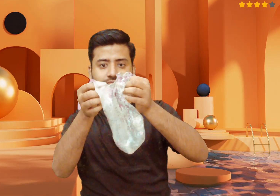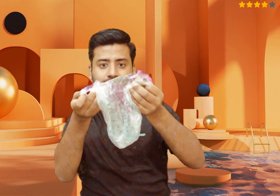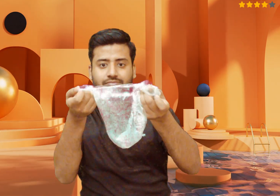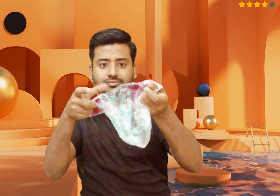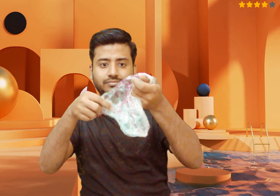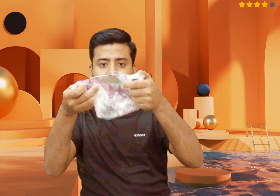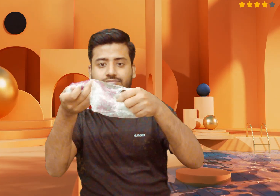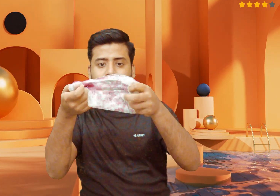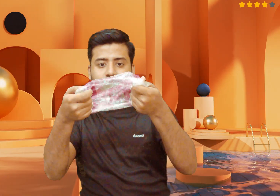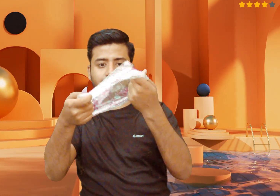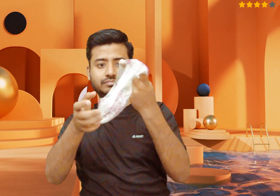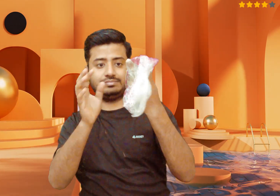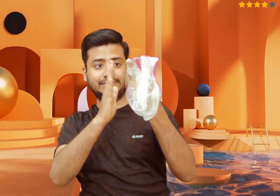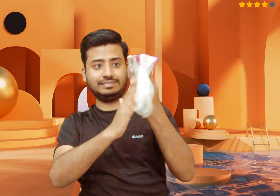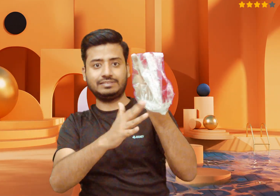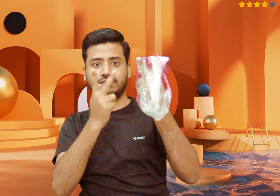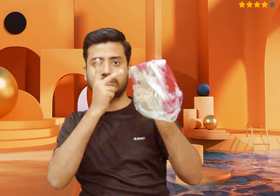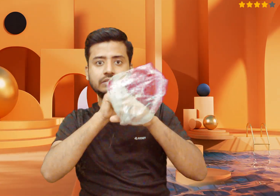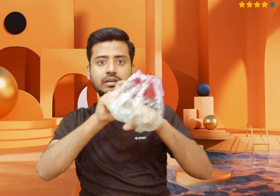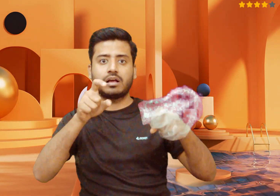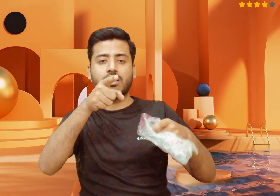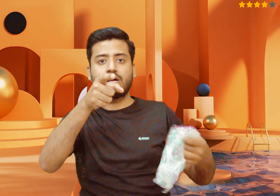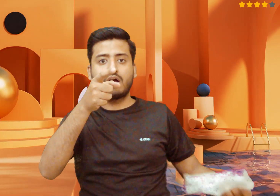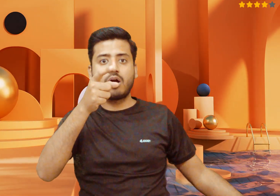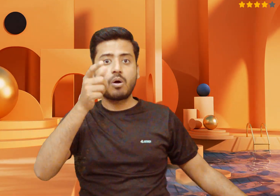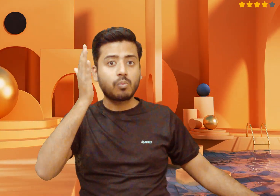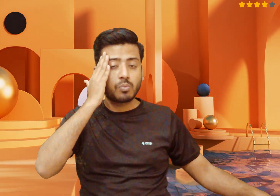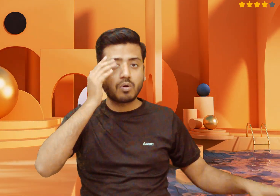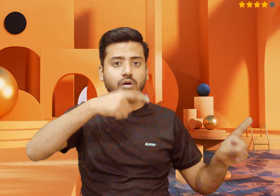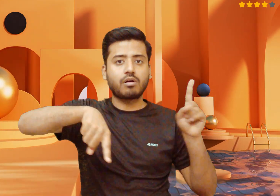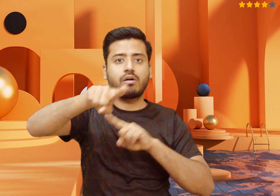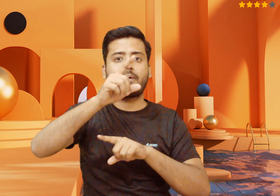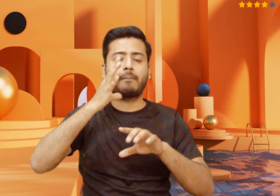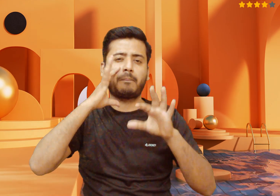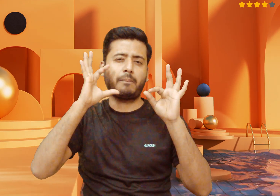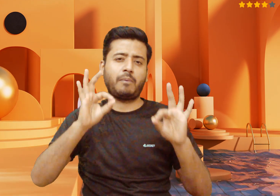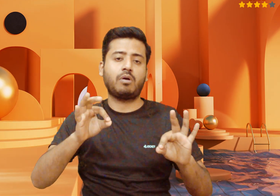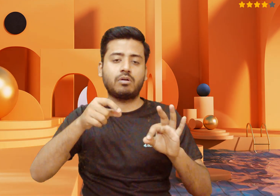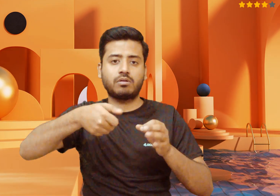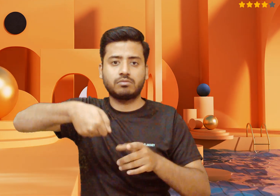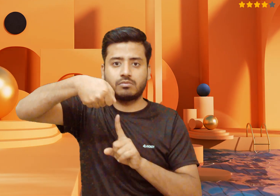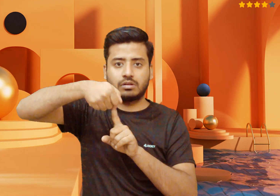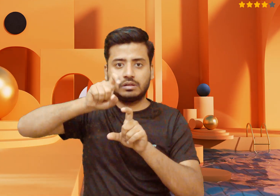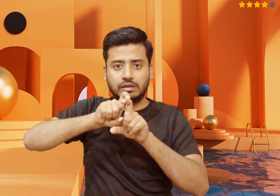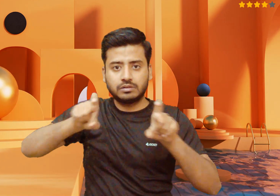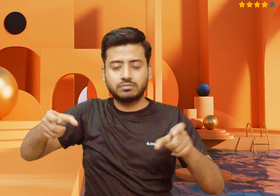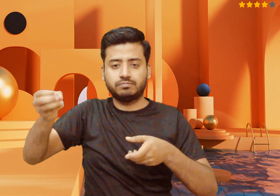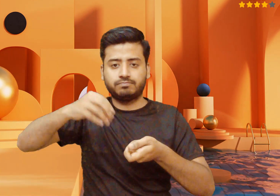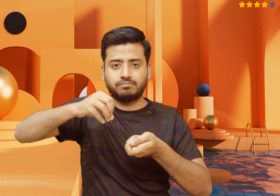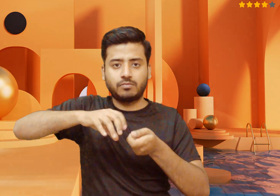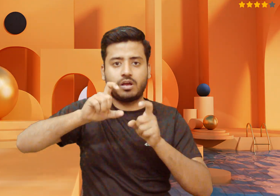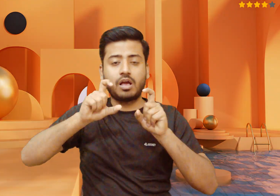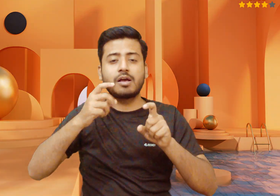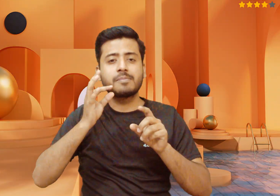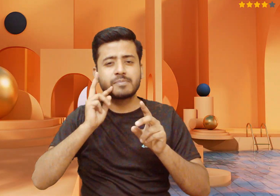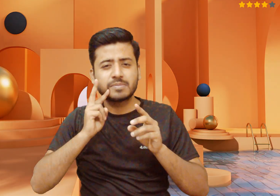flame retardants, which can leach into food and pose a hazard to human health. In addition, black plastics are not